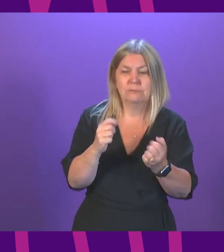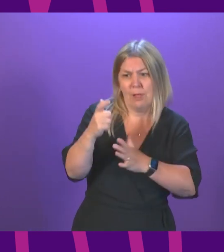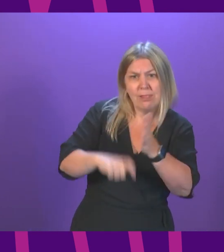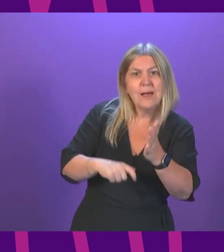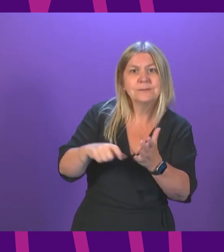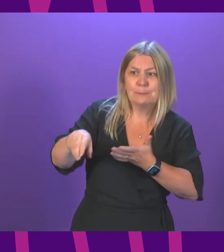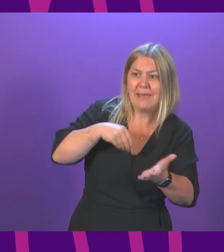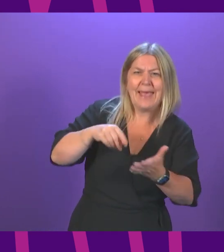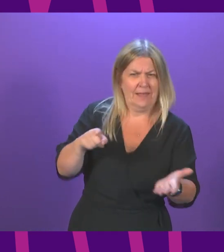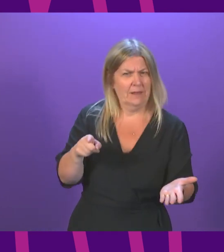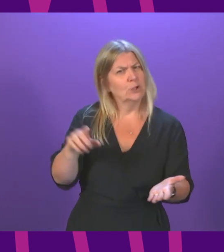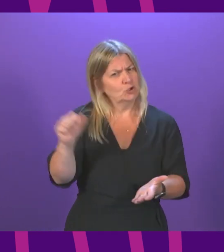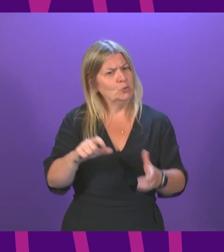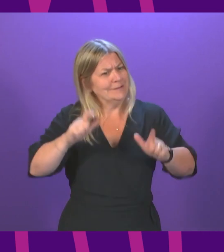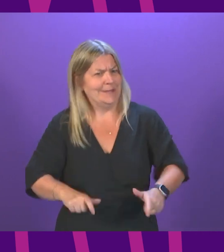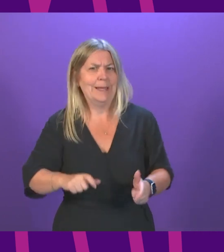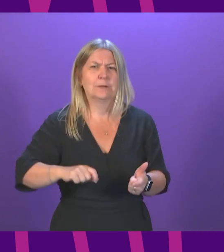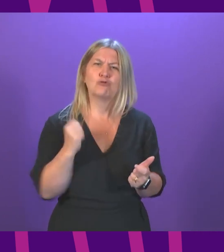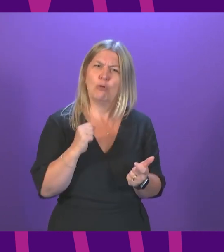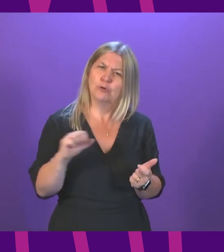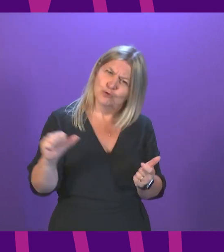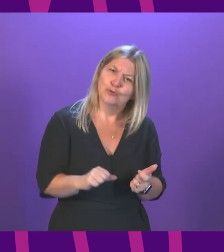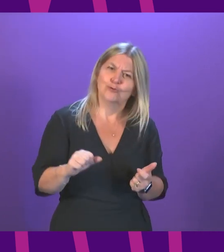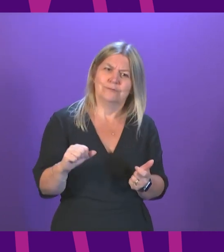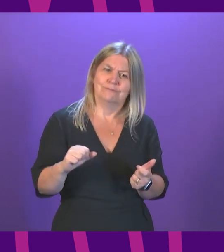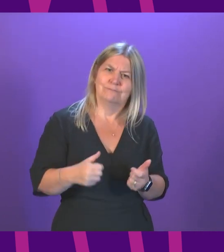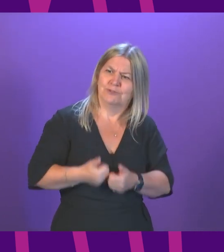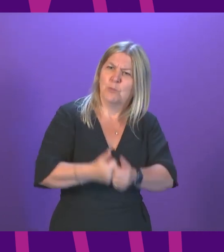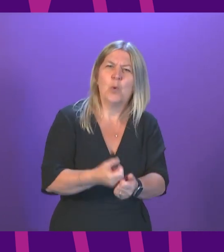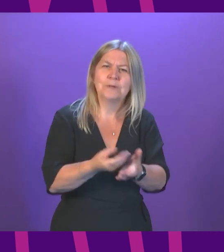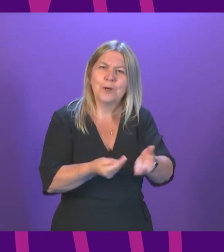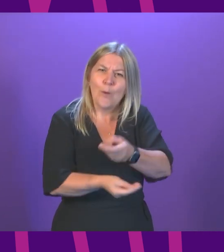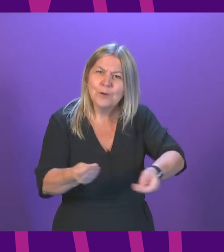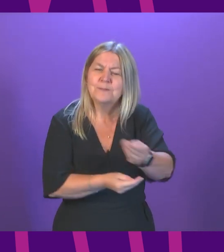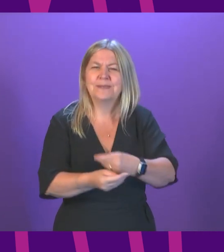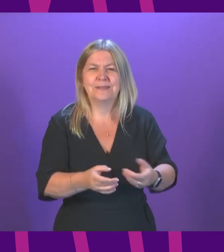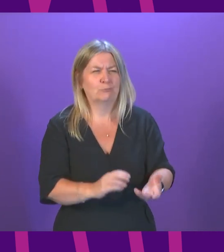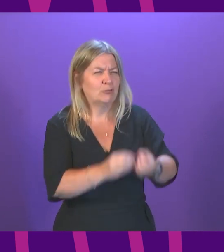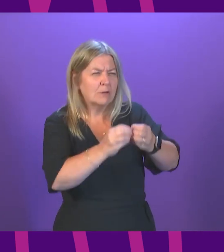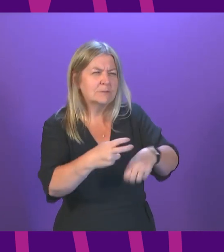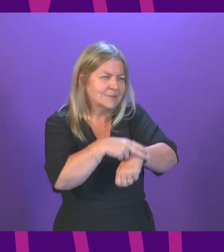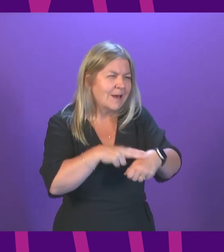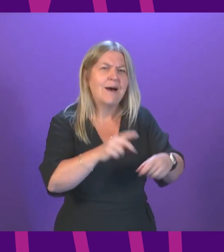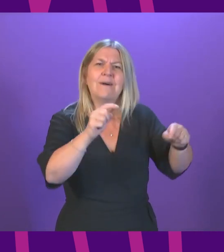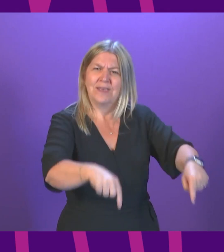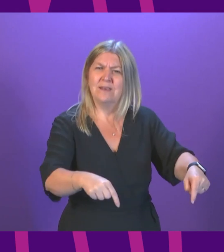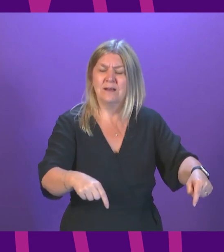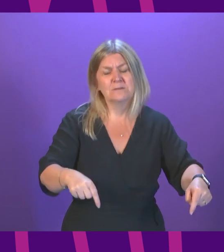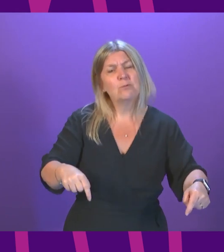viewers pay in Scotland supporting the economy and production opportunities here. So I absolutely share the concerns that